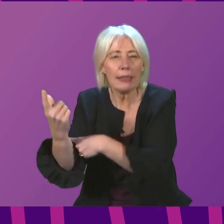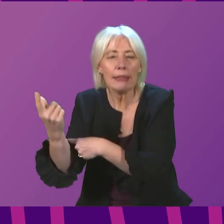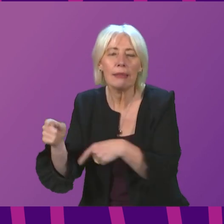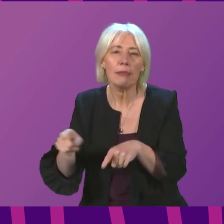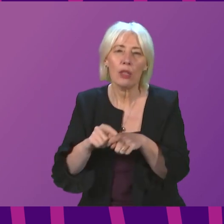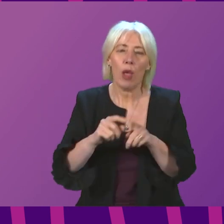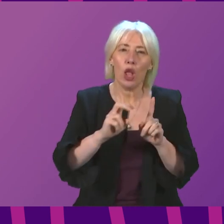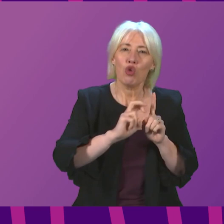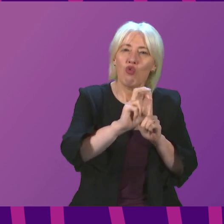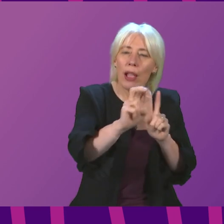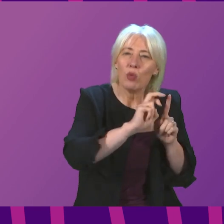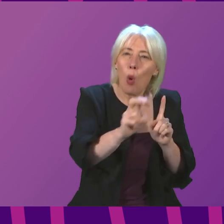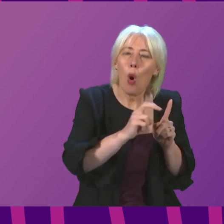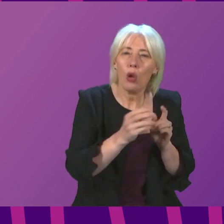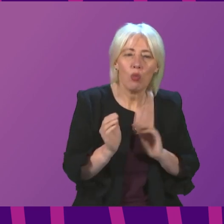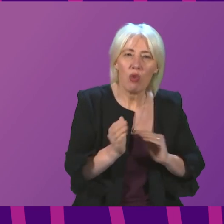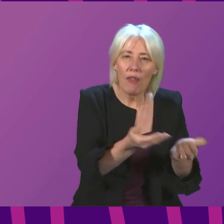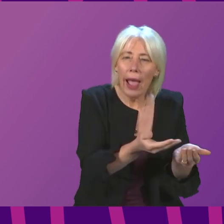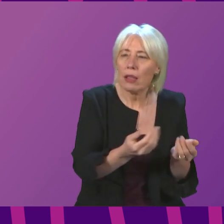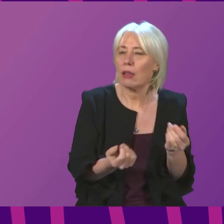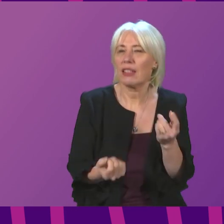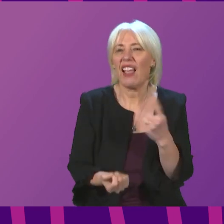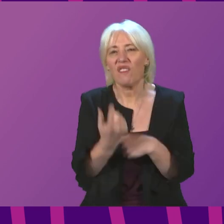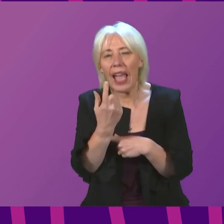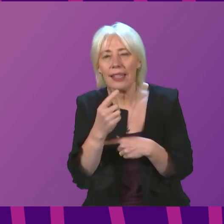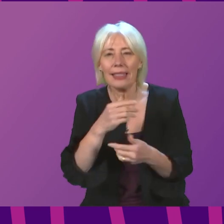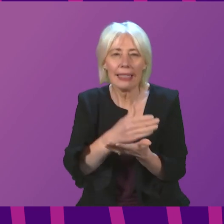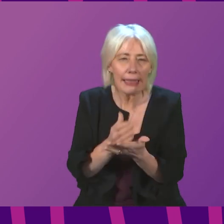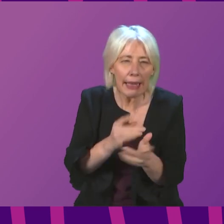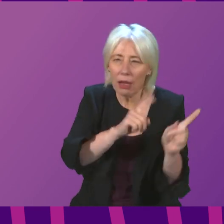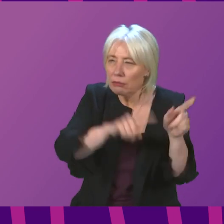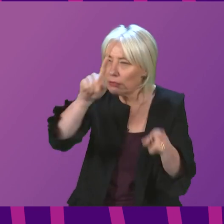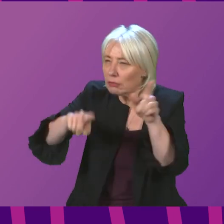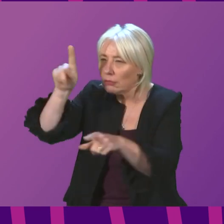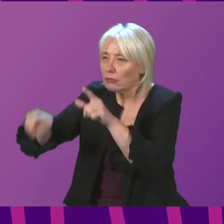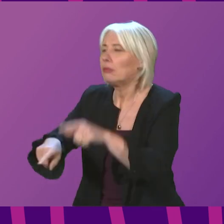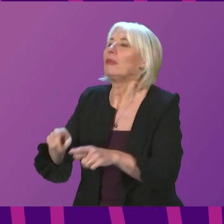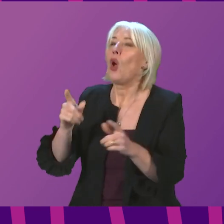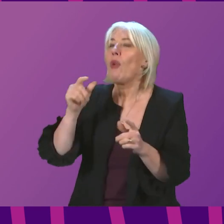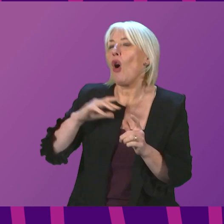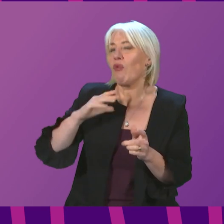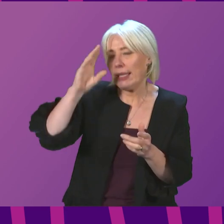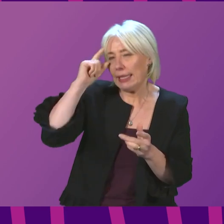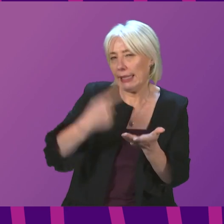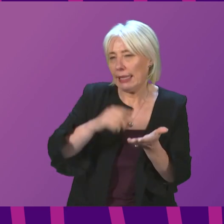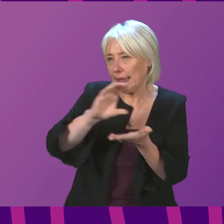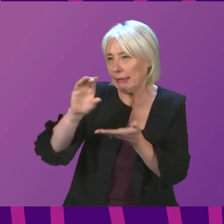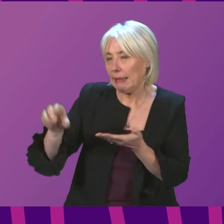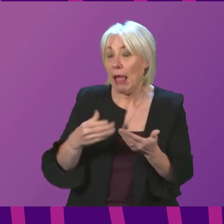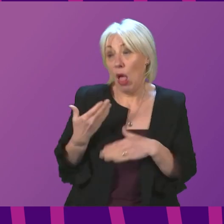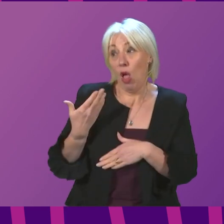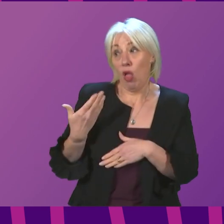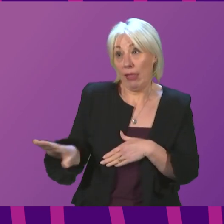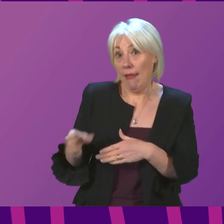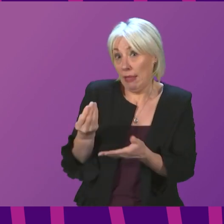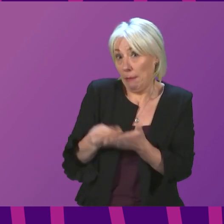transport providers and the culture and events sector. Decisions on the allocation of the remaining funds may be more targeted, but will also